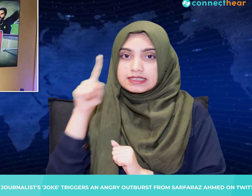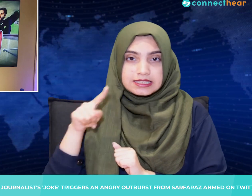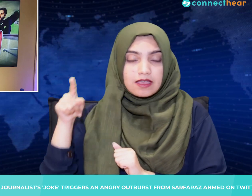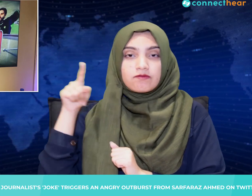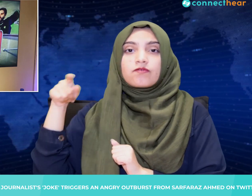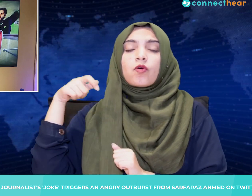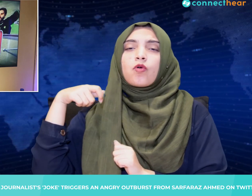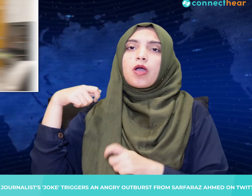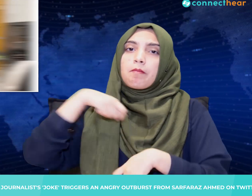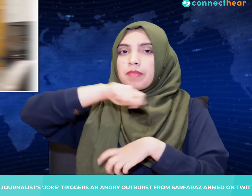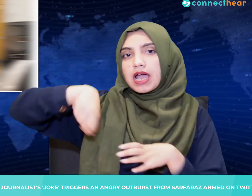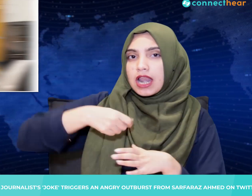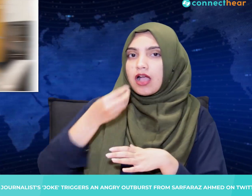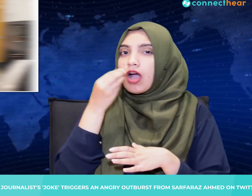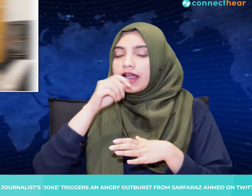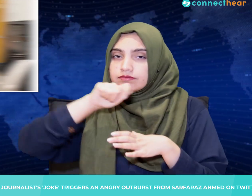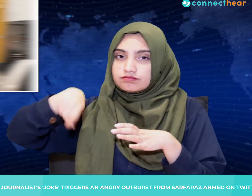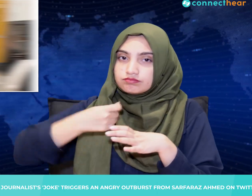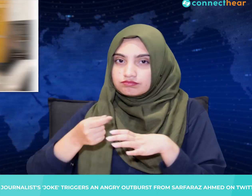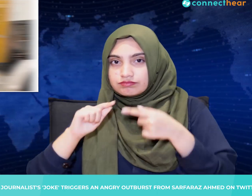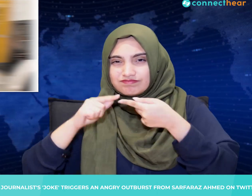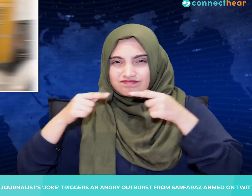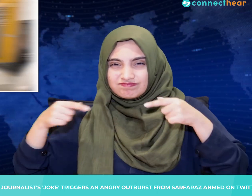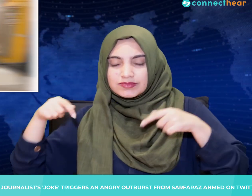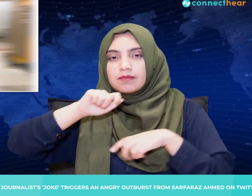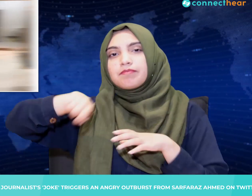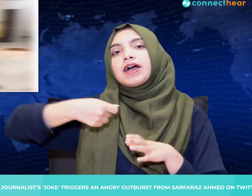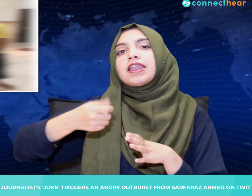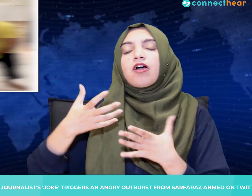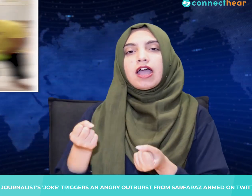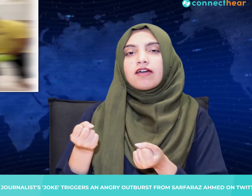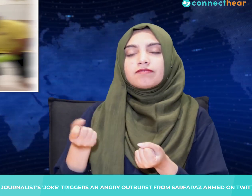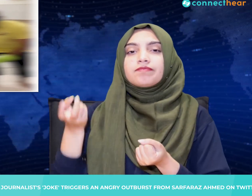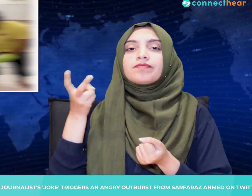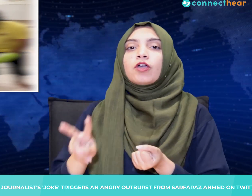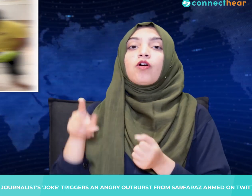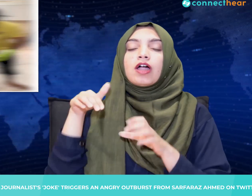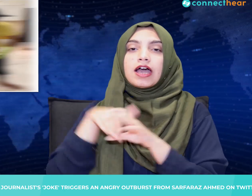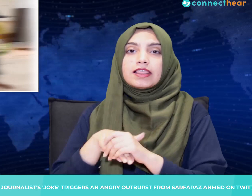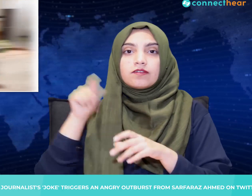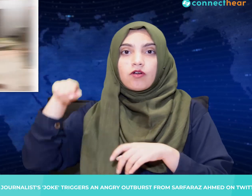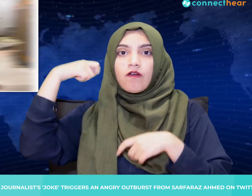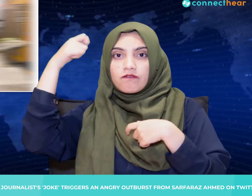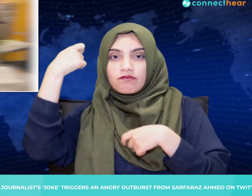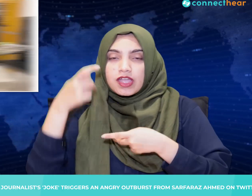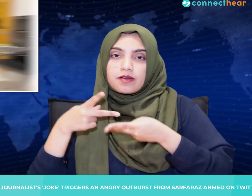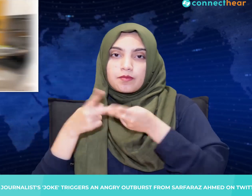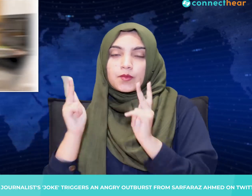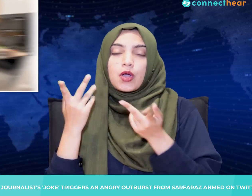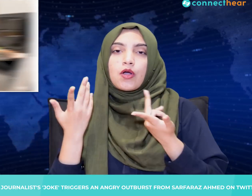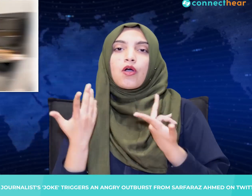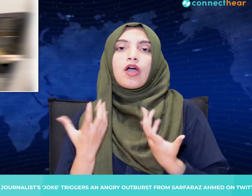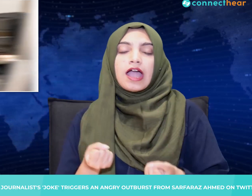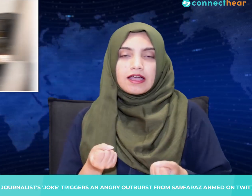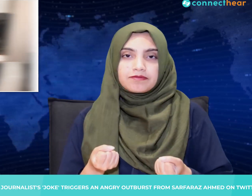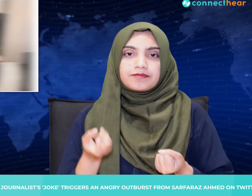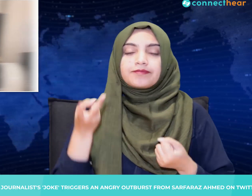The video showed Ahmed putting pasta dishes into the oven while wearing his oven mitts inside out.